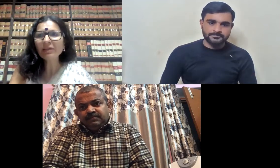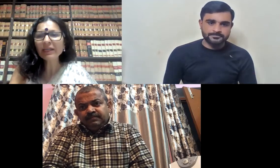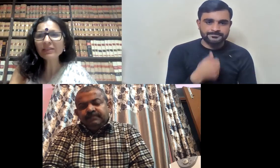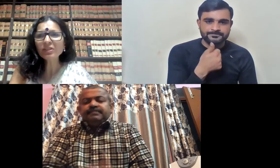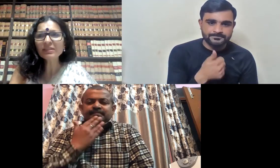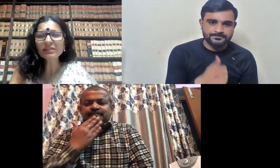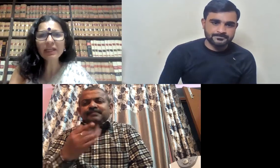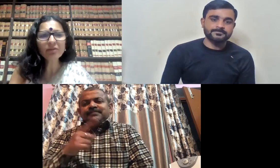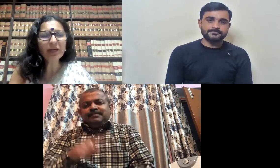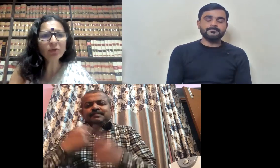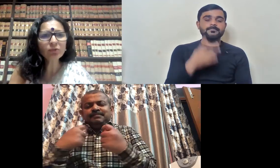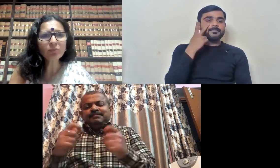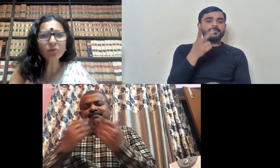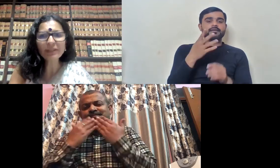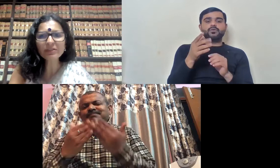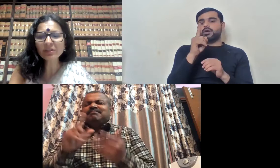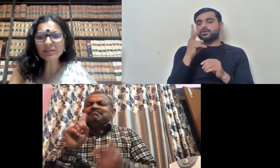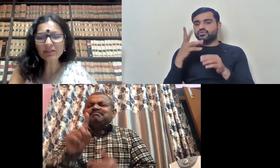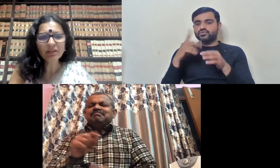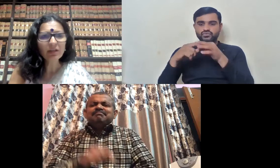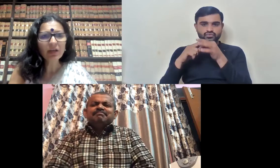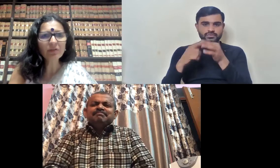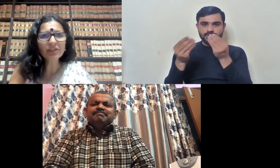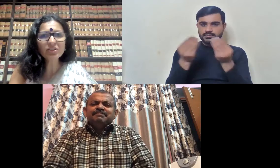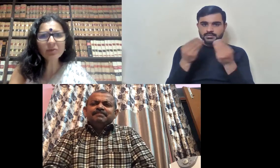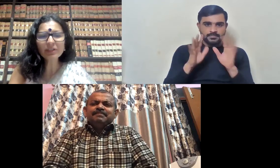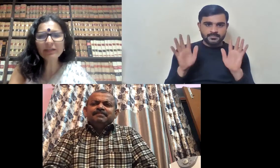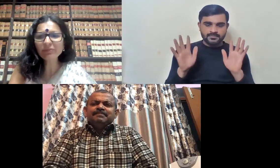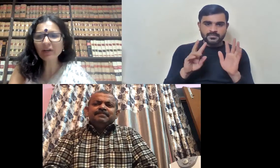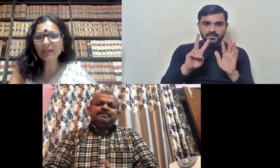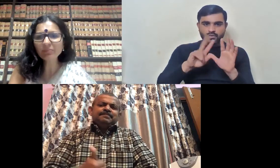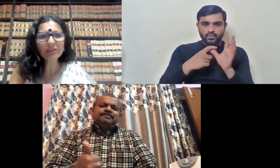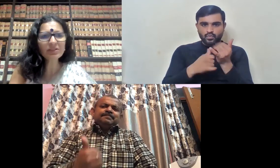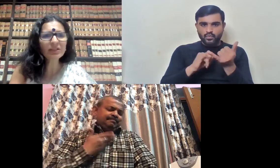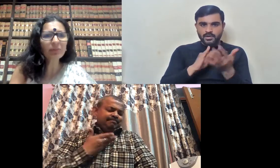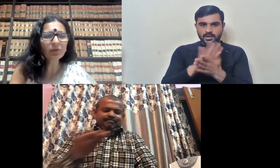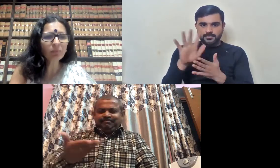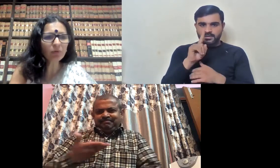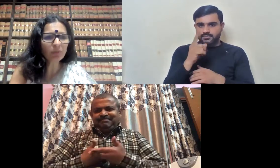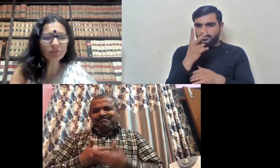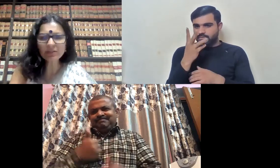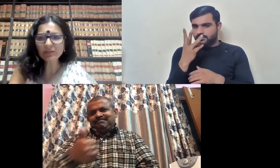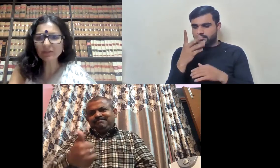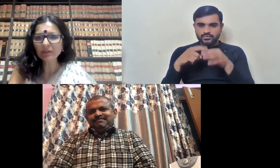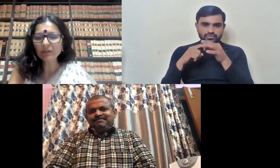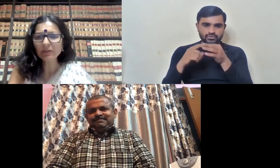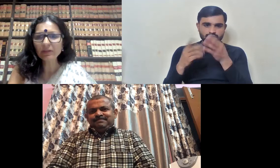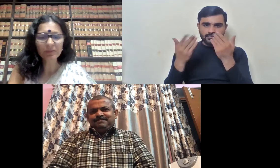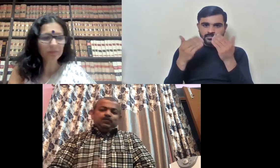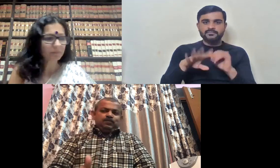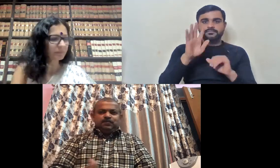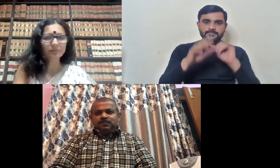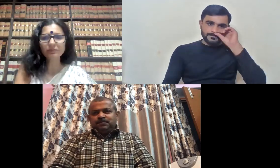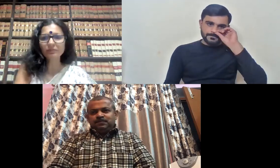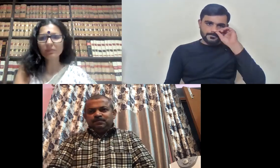Maybe we can just take one or two more questions. Varsha, would that be fine? Maybe just a couple of more questions? Yes, I think we